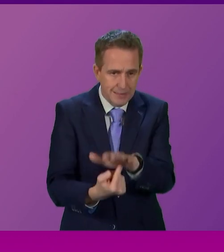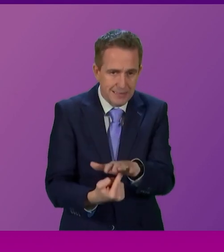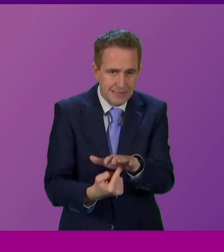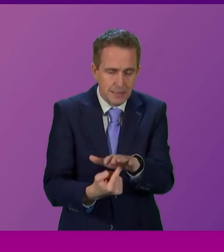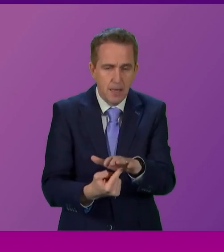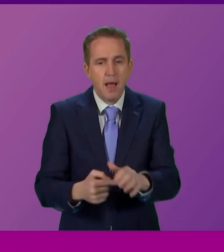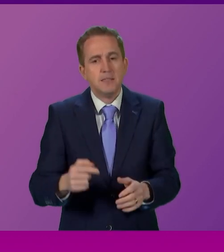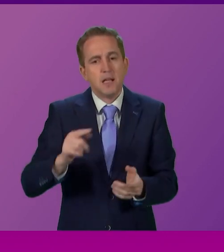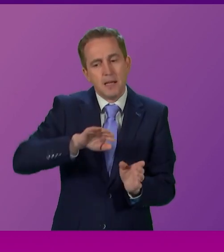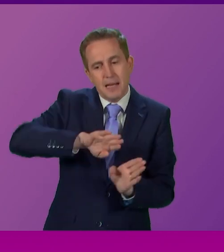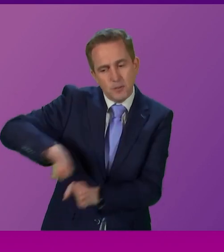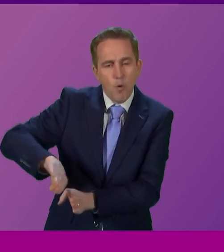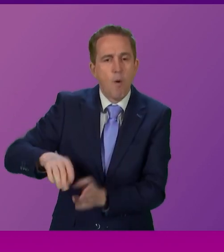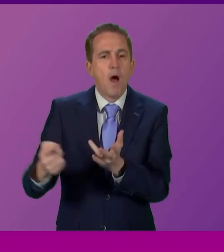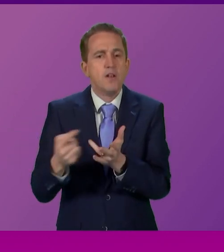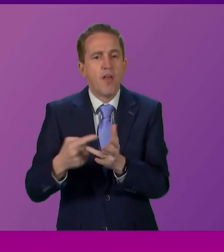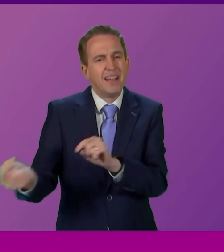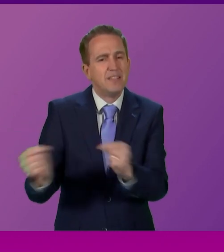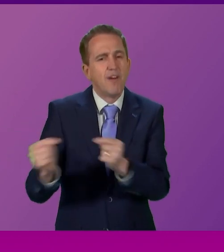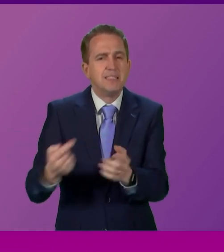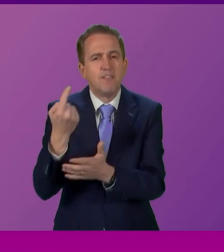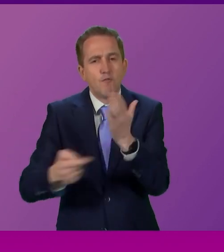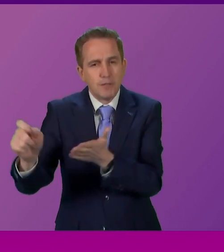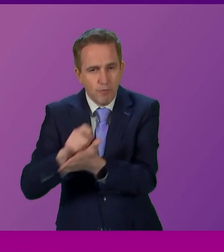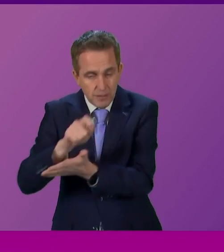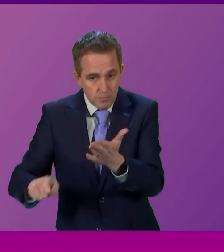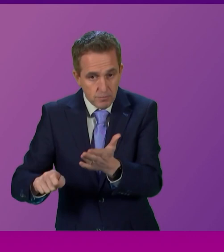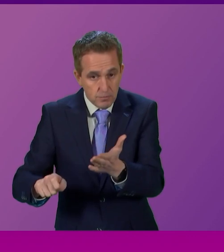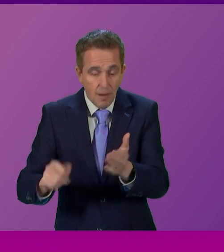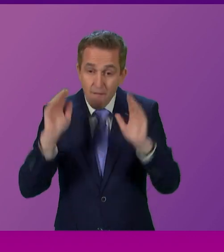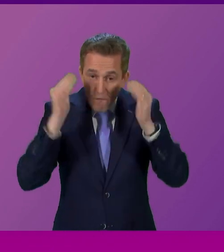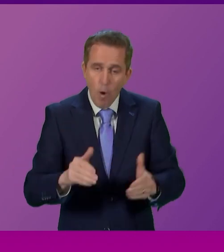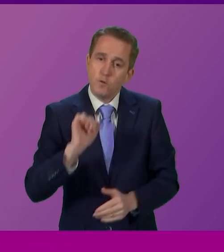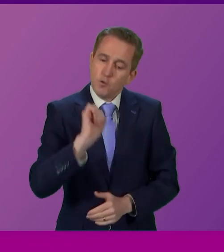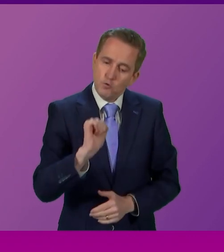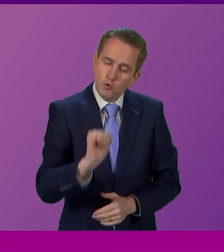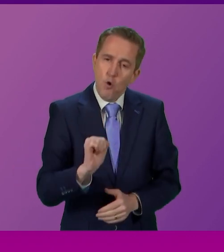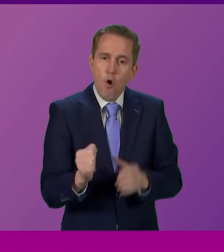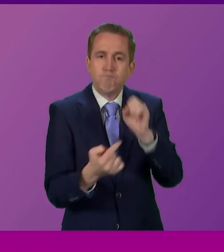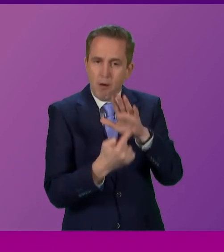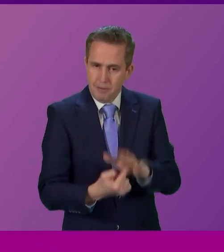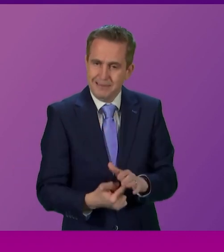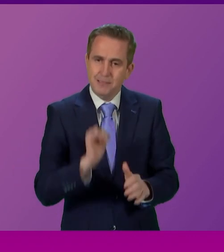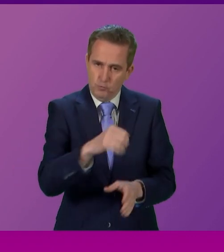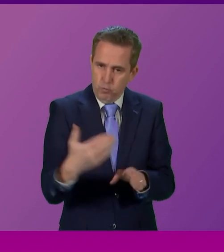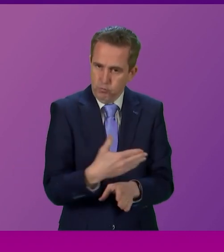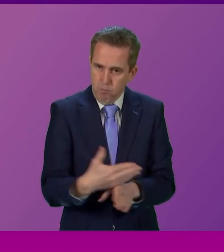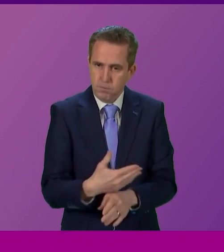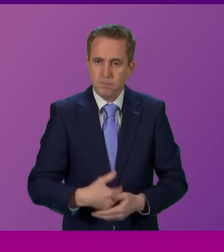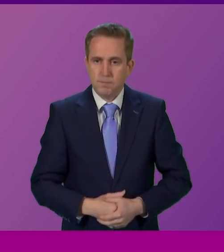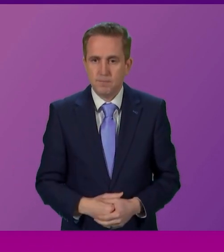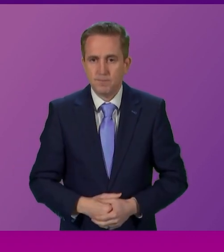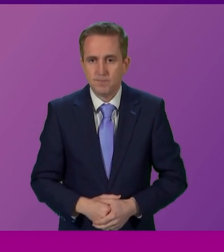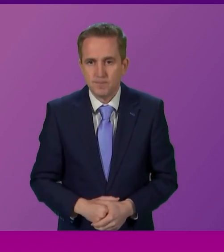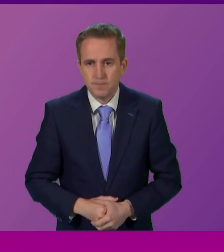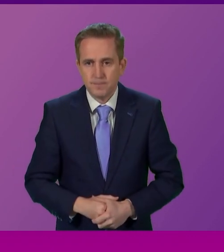divisive referendum. Get back to the day job like everybody else in Scotland is doing. Thank you. Thank you, Dowie. I